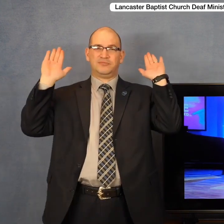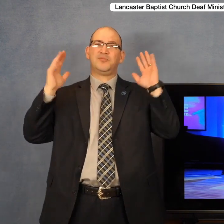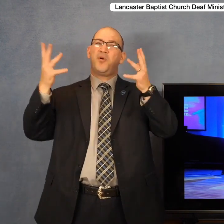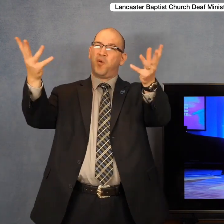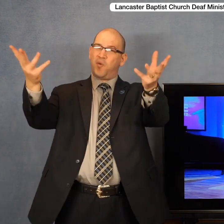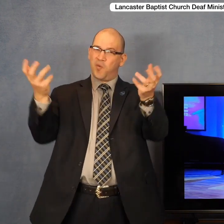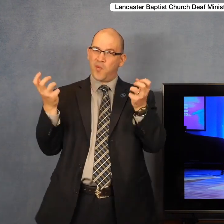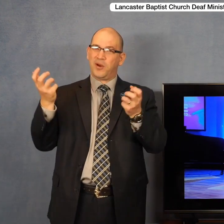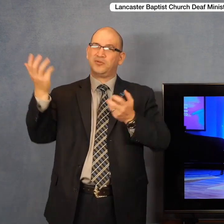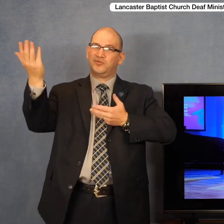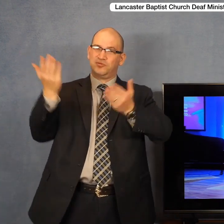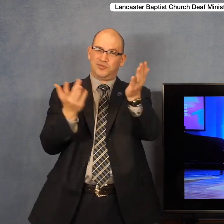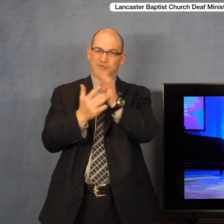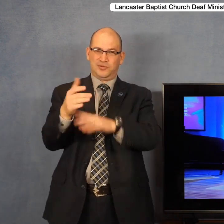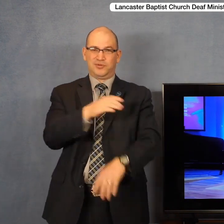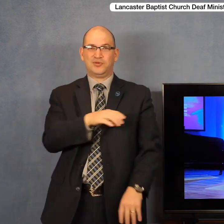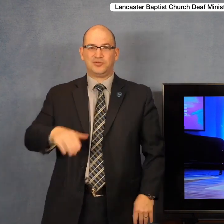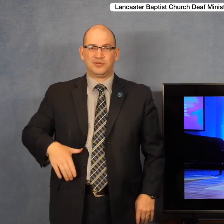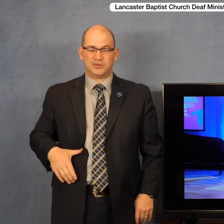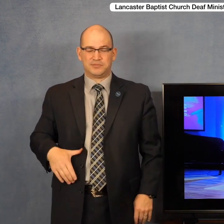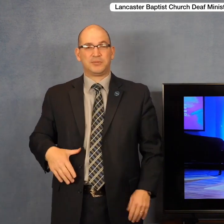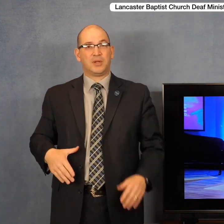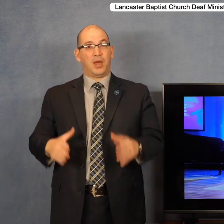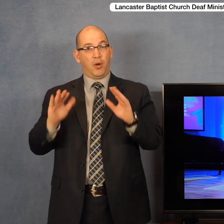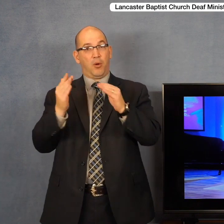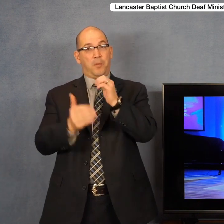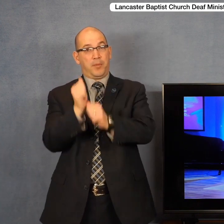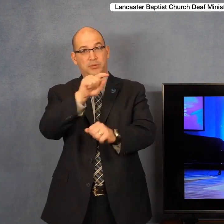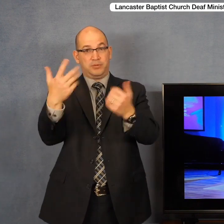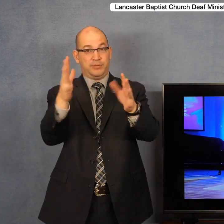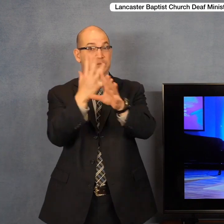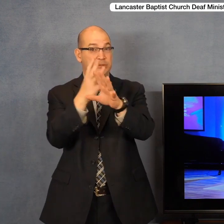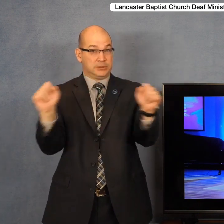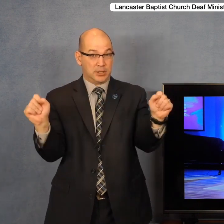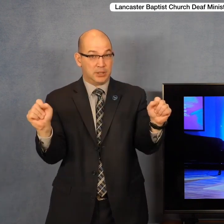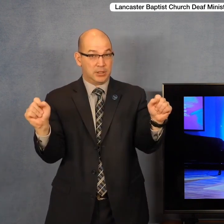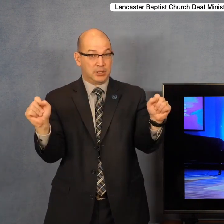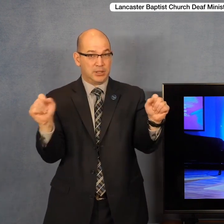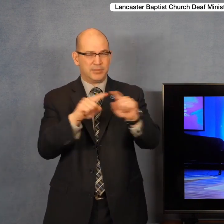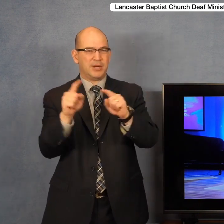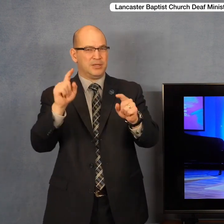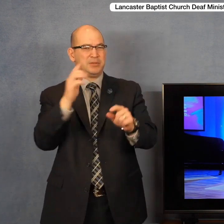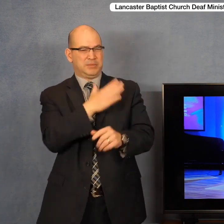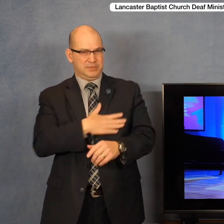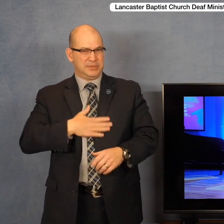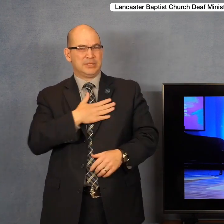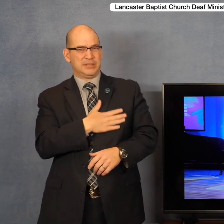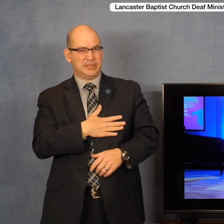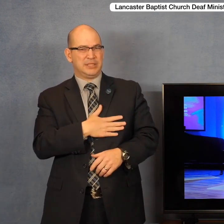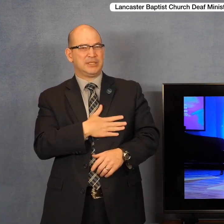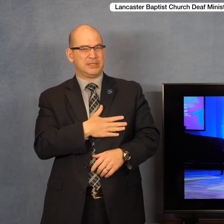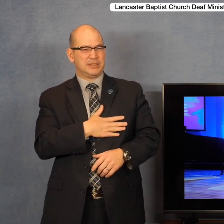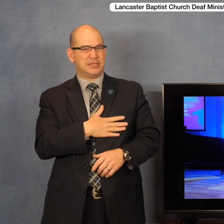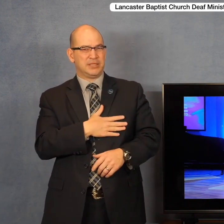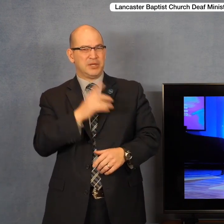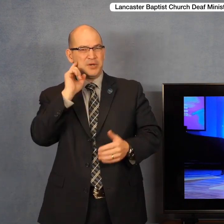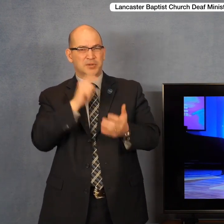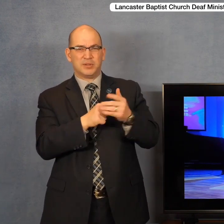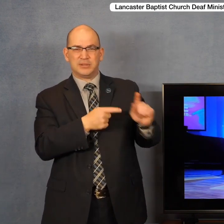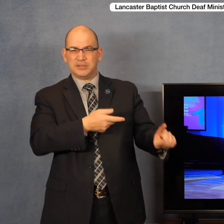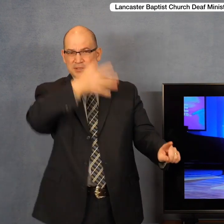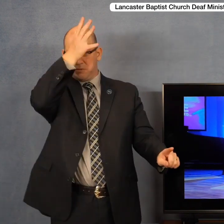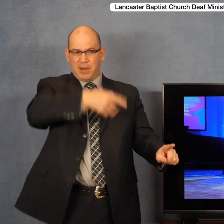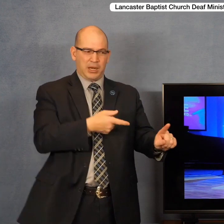listening to me today would perhaps say that you have been saved. But I want you to learn from a former addict, from a